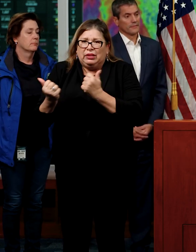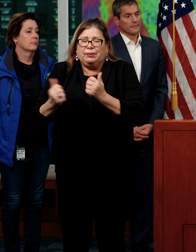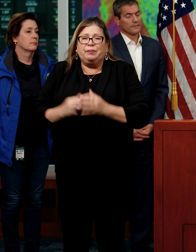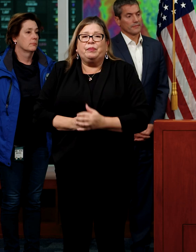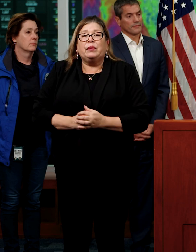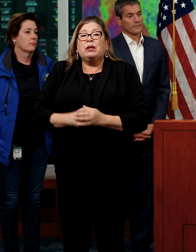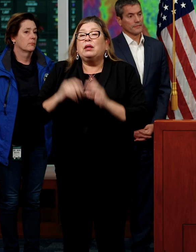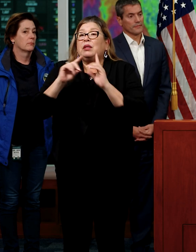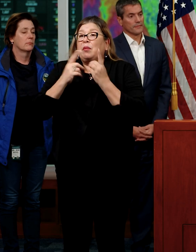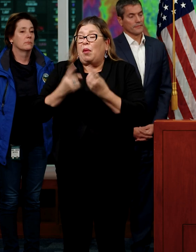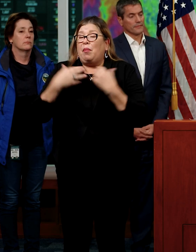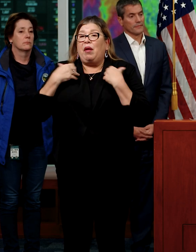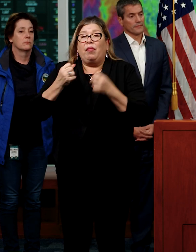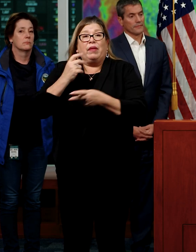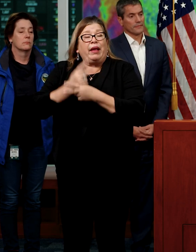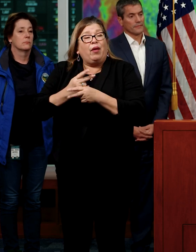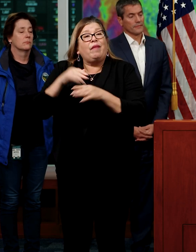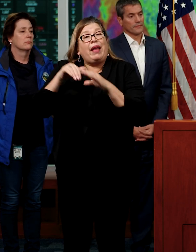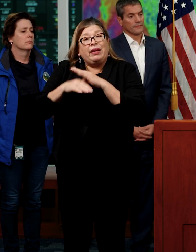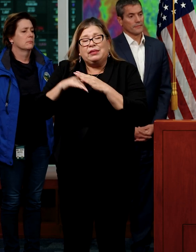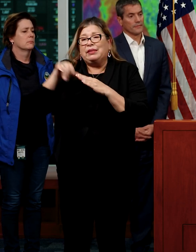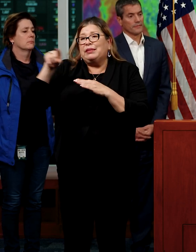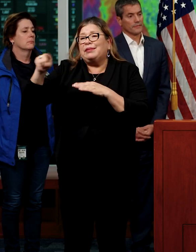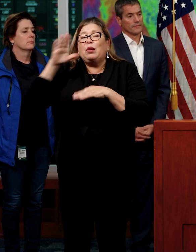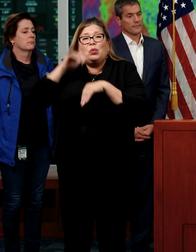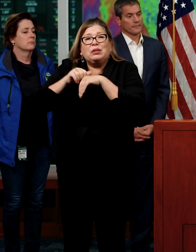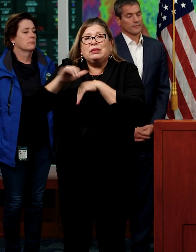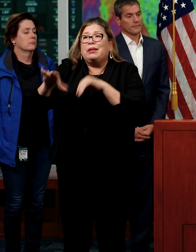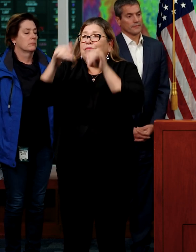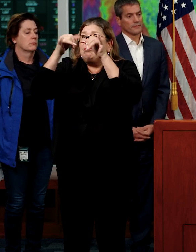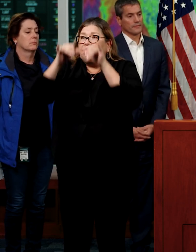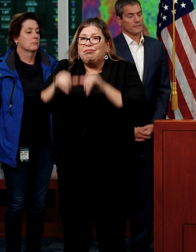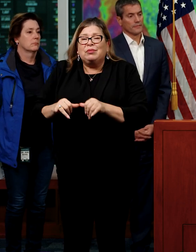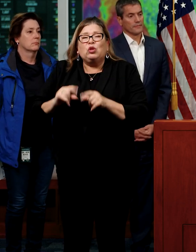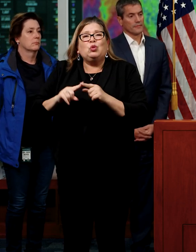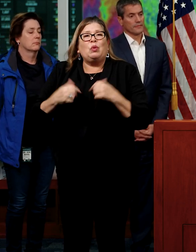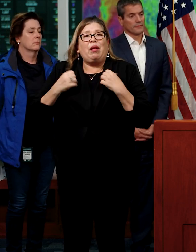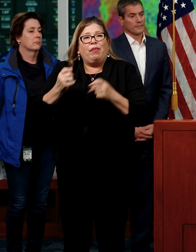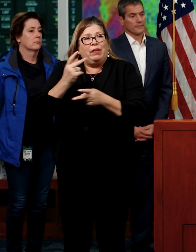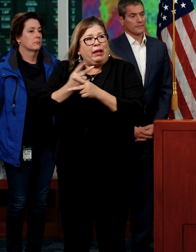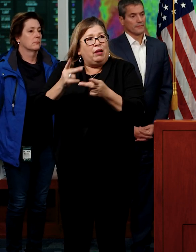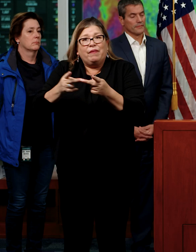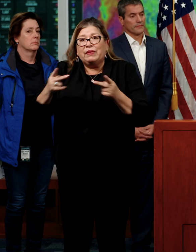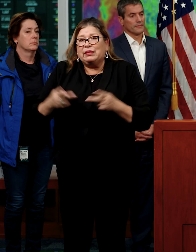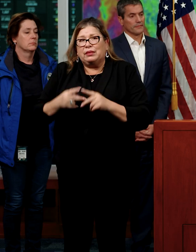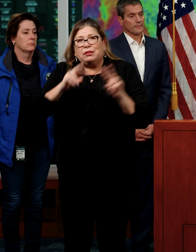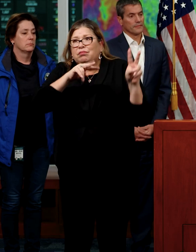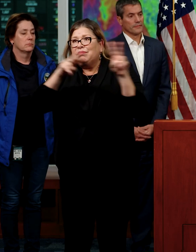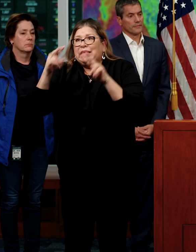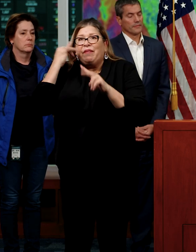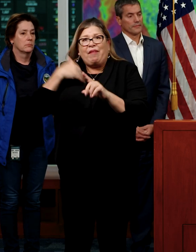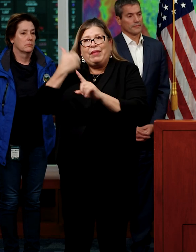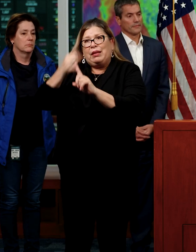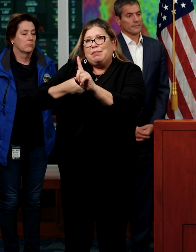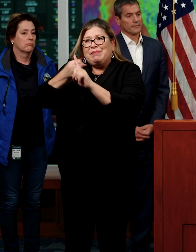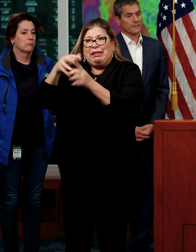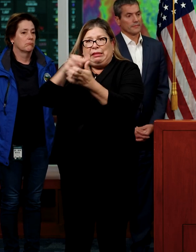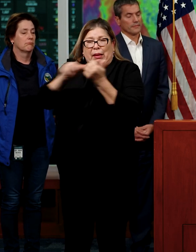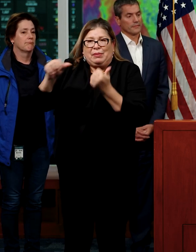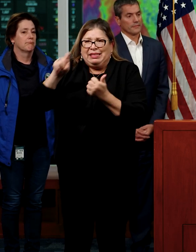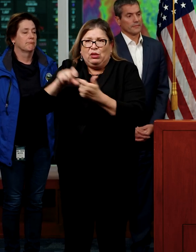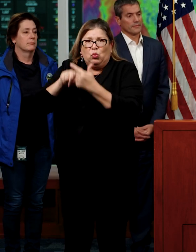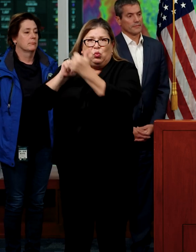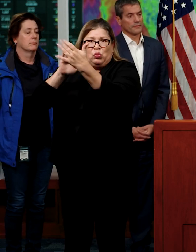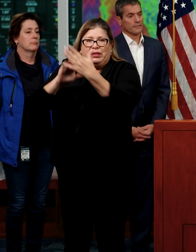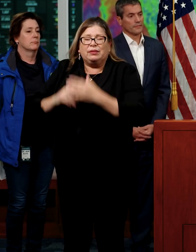Access and Information is prepared to deploy structural engineers to health care facilities and to evaluate impacts. And finally, the California